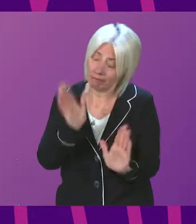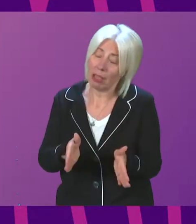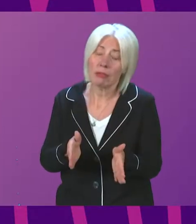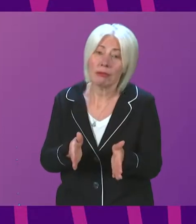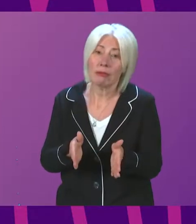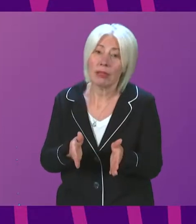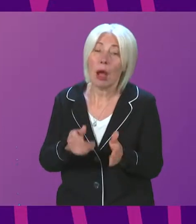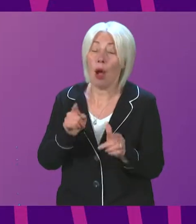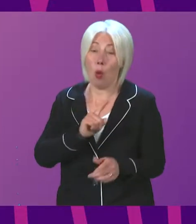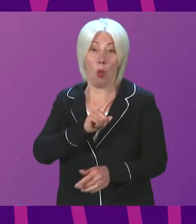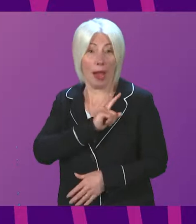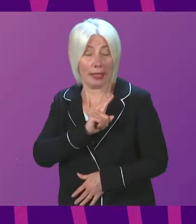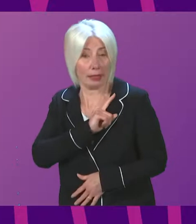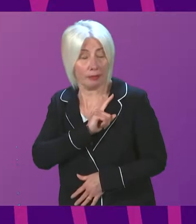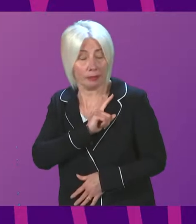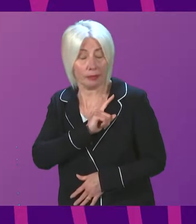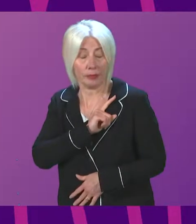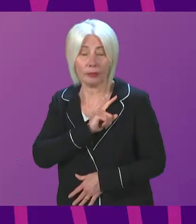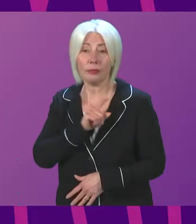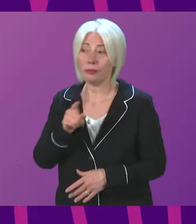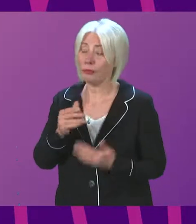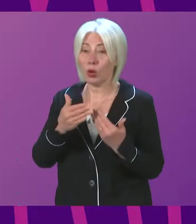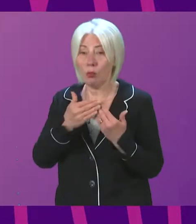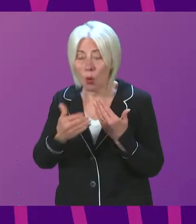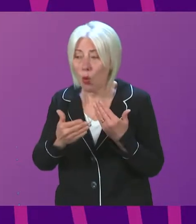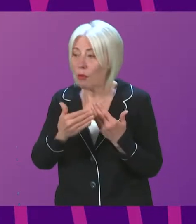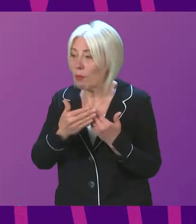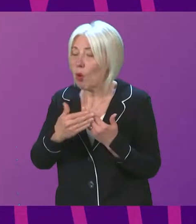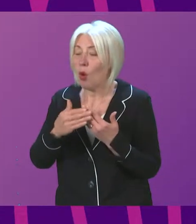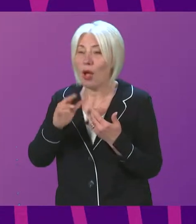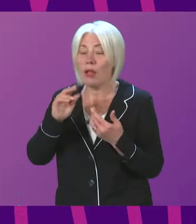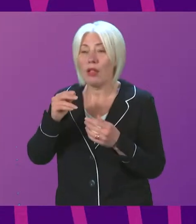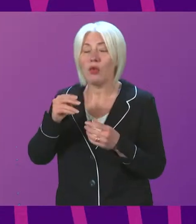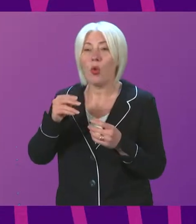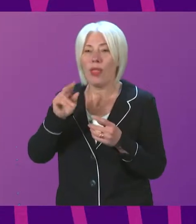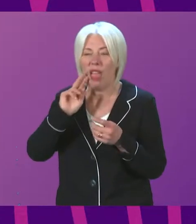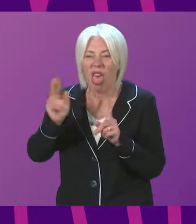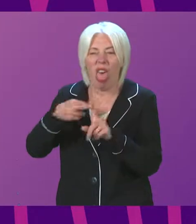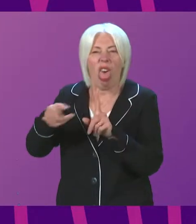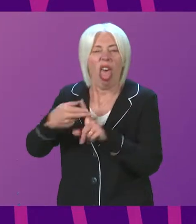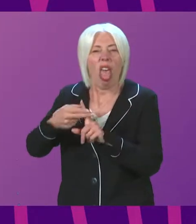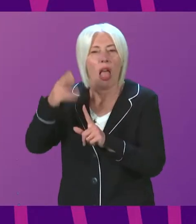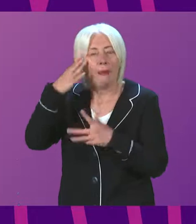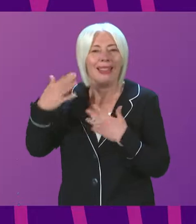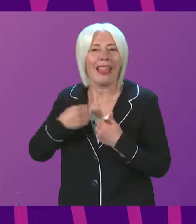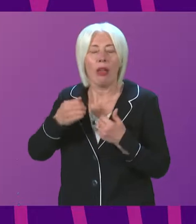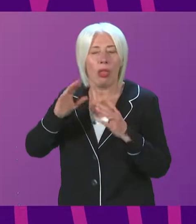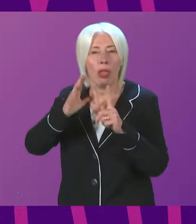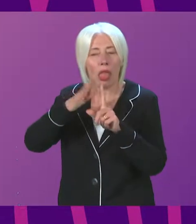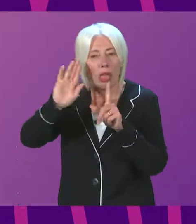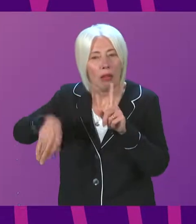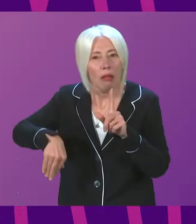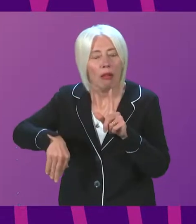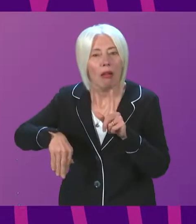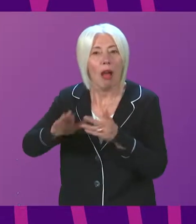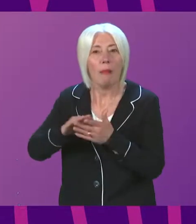Partly this is because that more and more people, as the stigma of mental health reduces, more and more young people are coming forward for